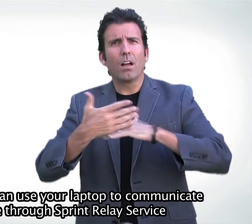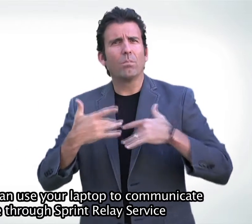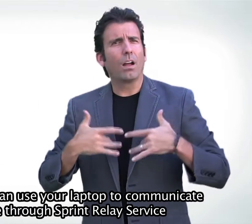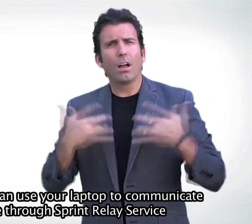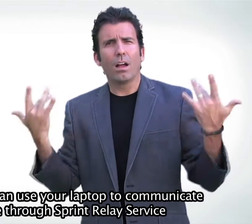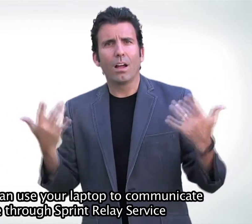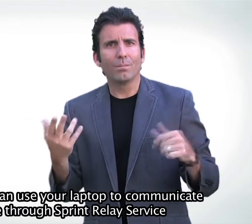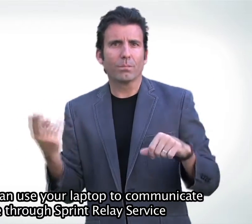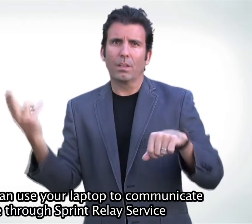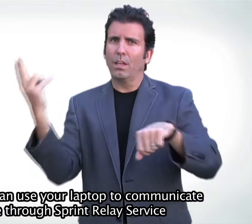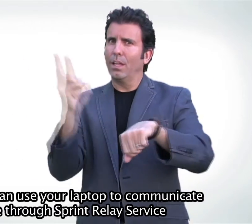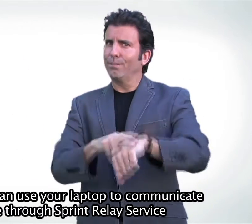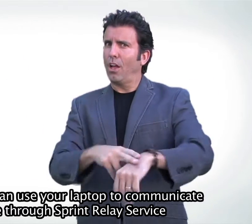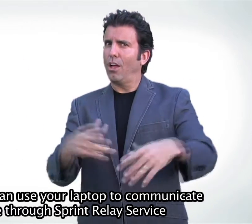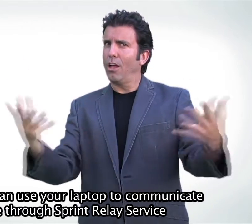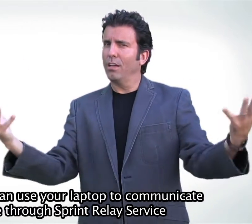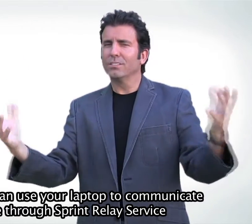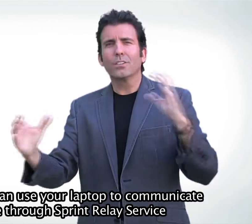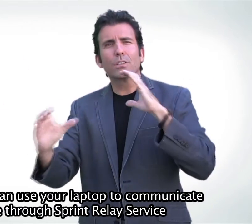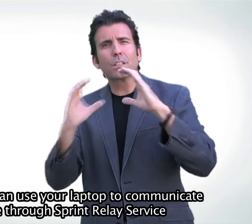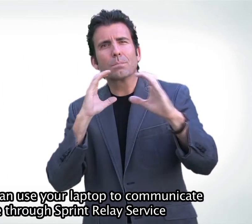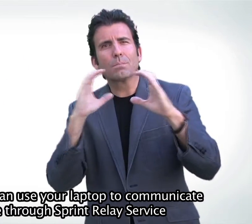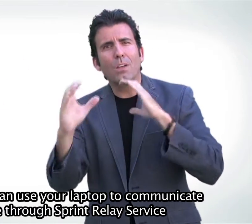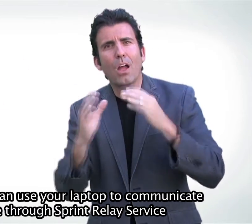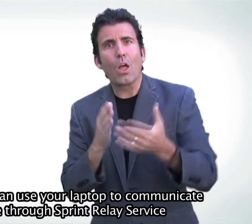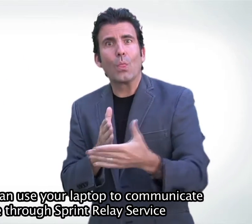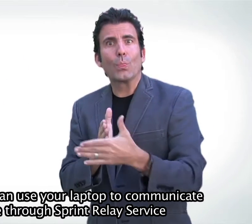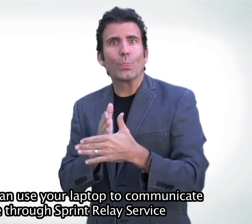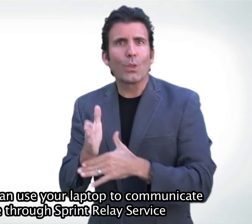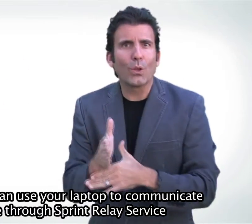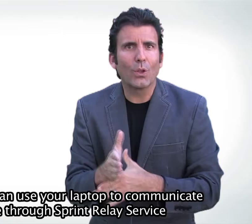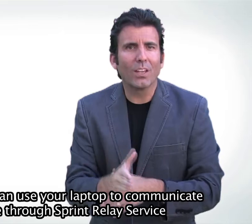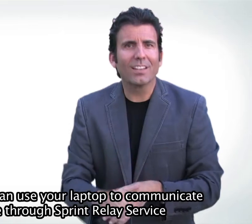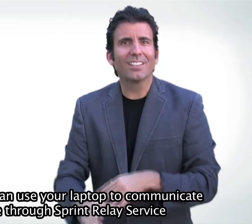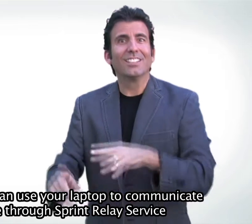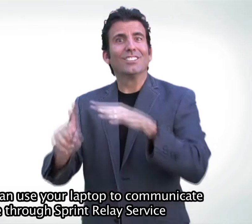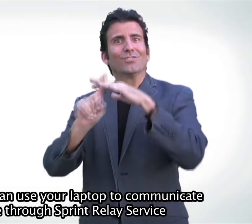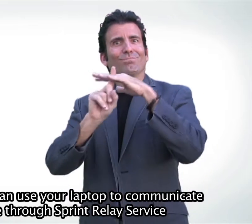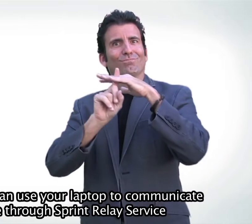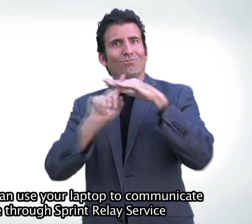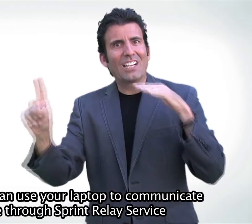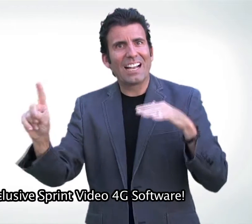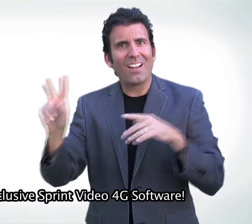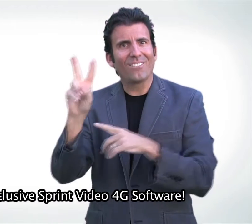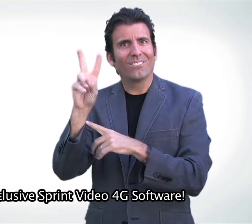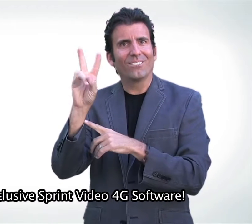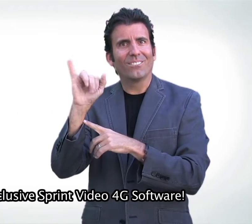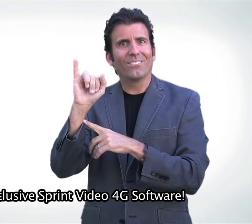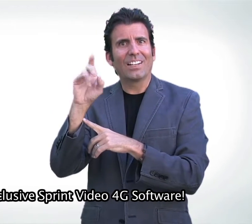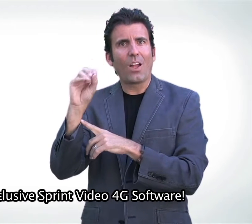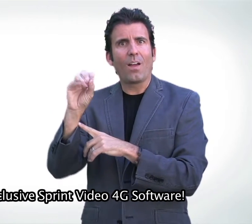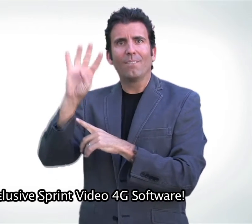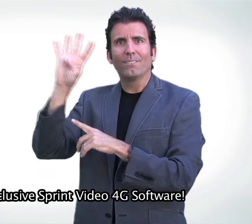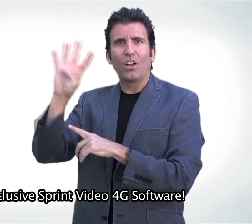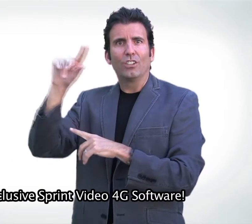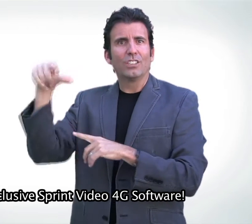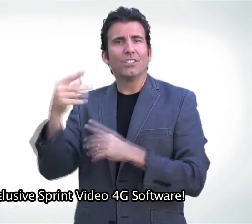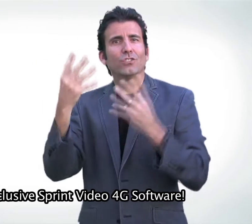Of course, you can use your laptop to communicate anywhere through Sprint Relay Service with our exclusive 4G